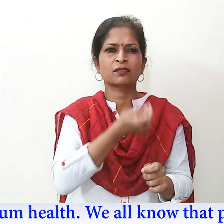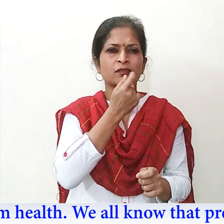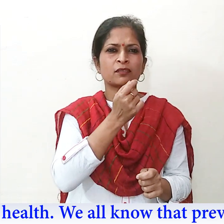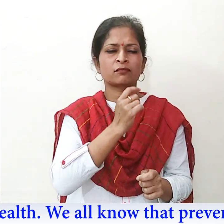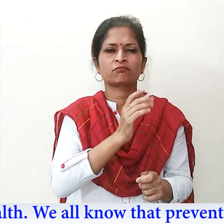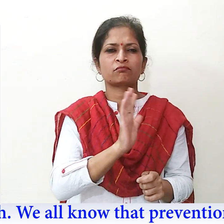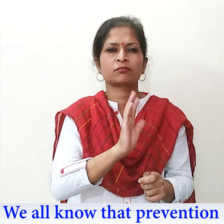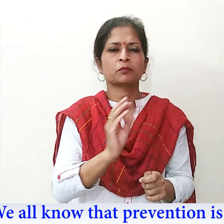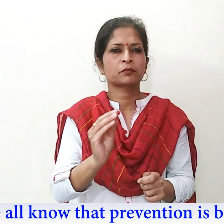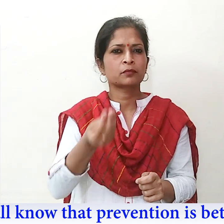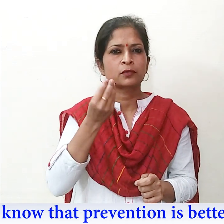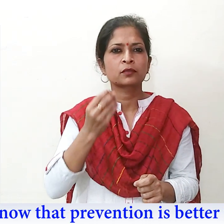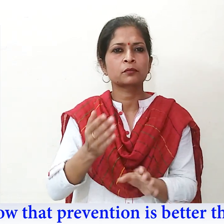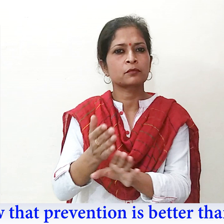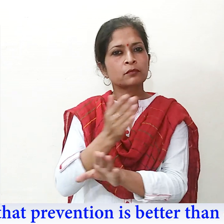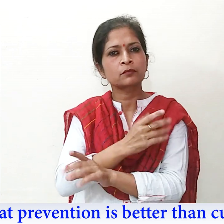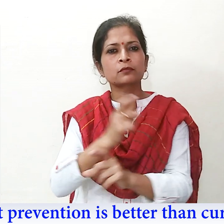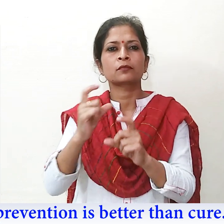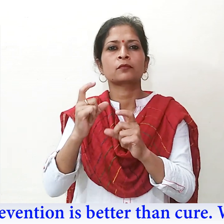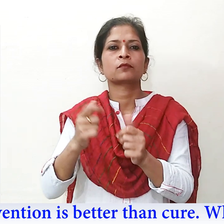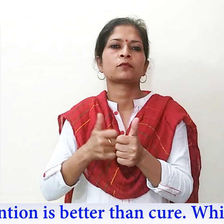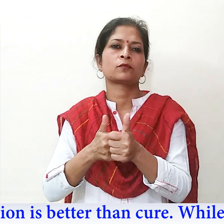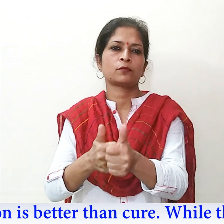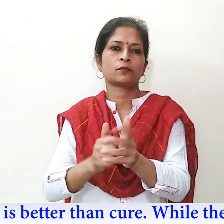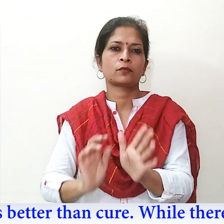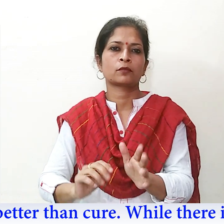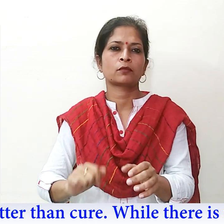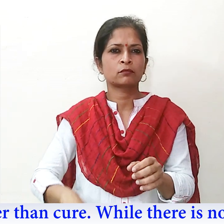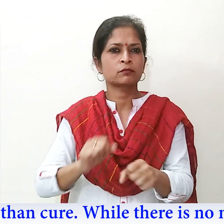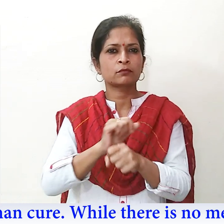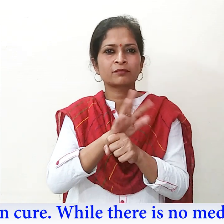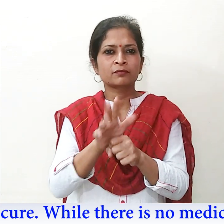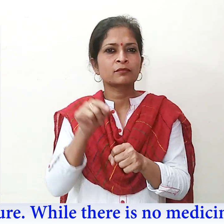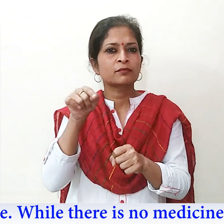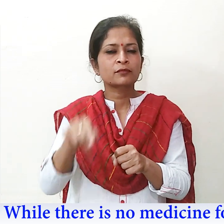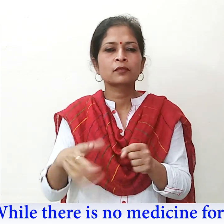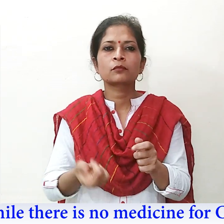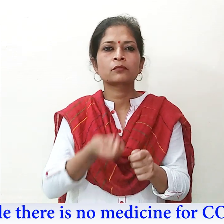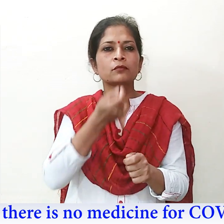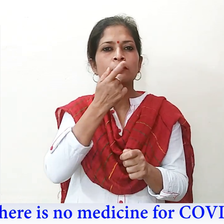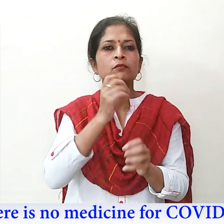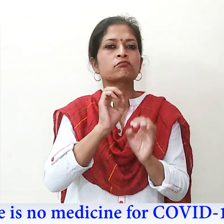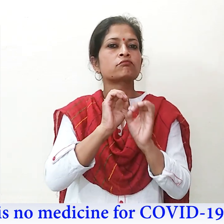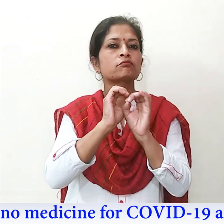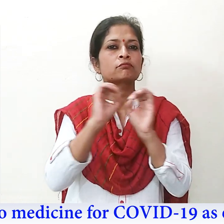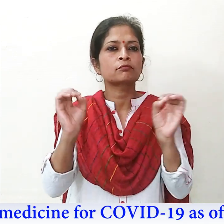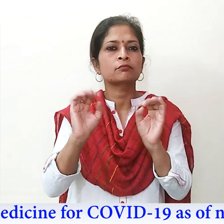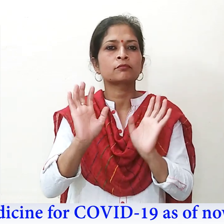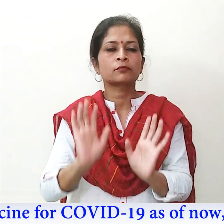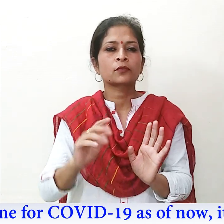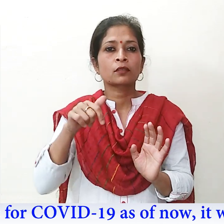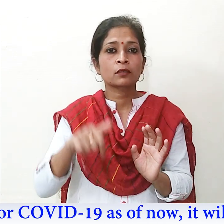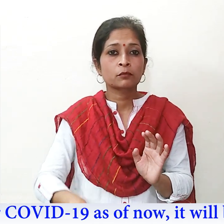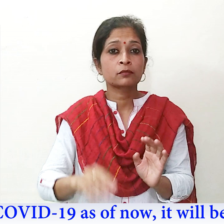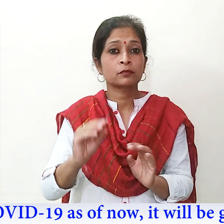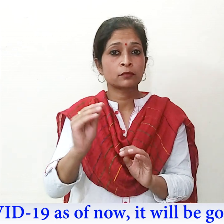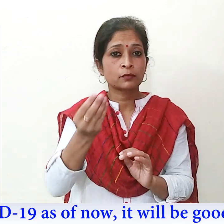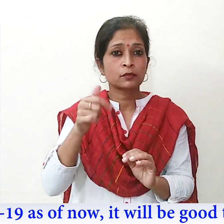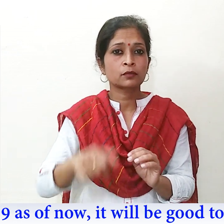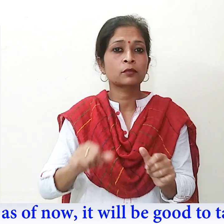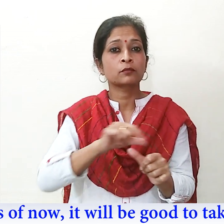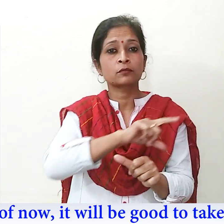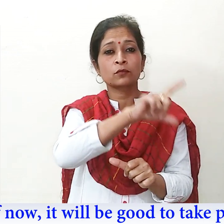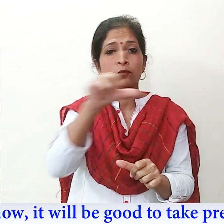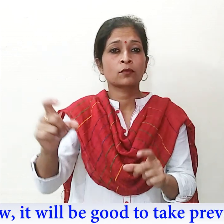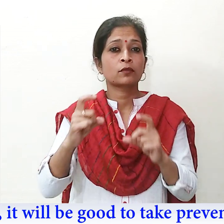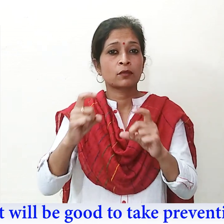prevention is better than cure. While there is no medicine for COVID-19 as of now, it will be good to take